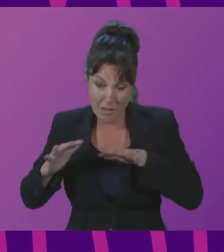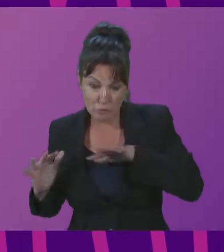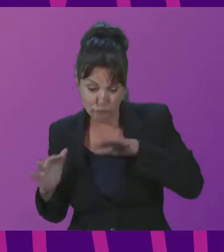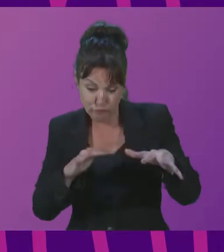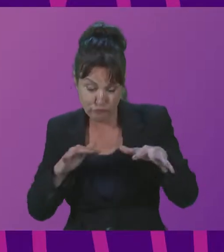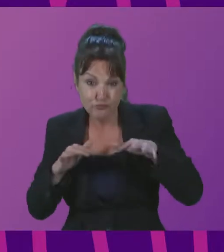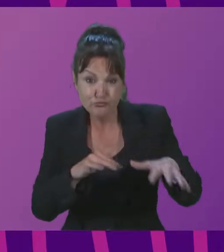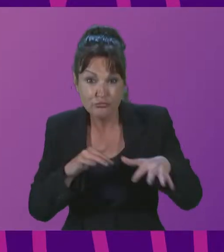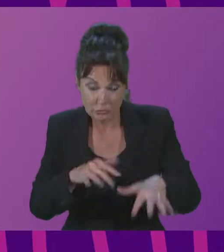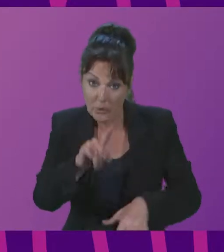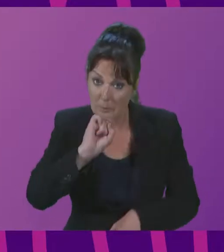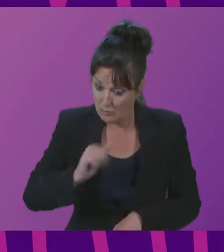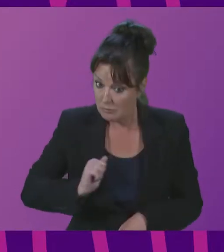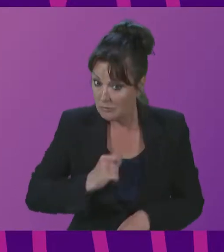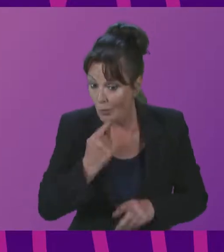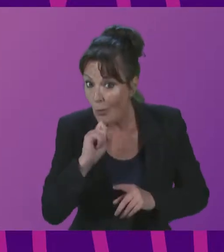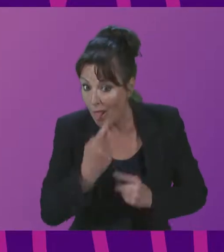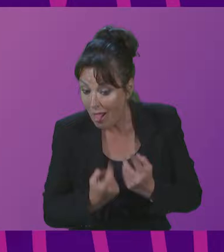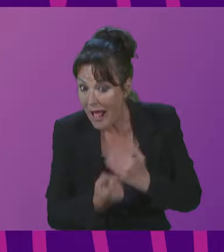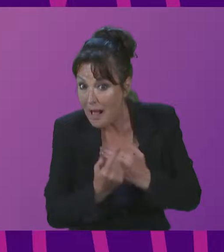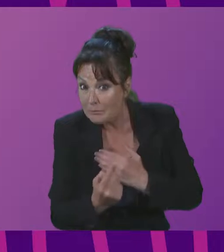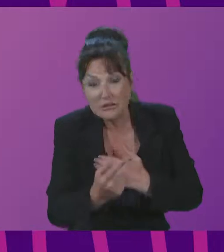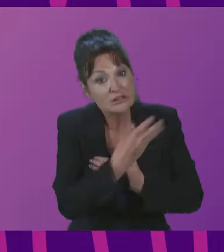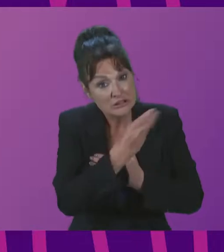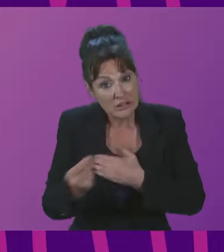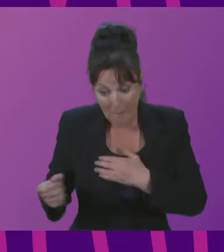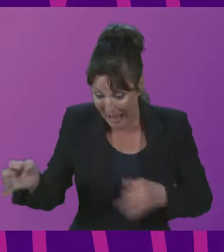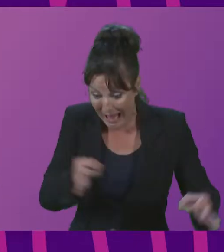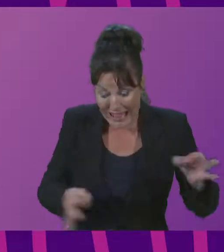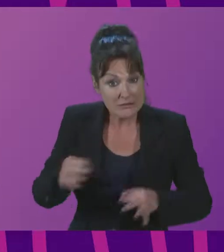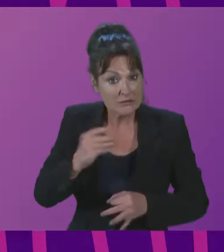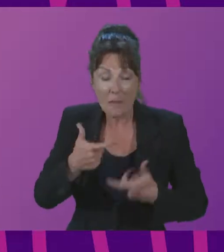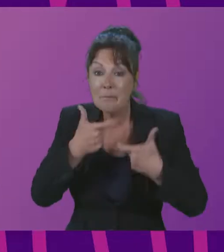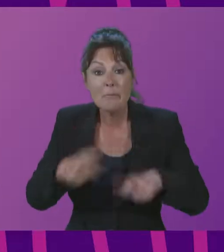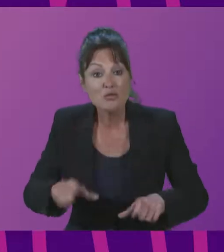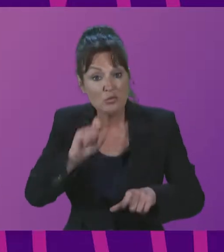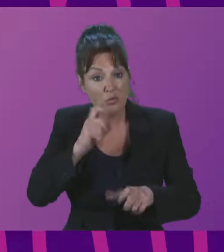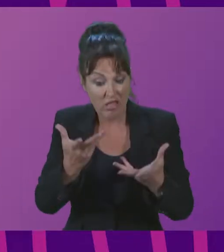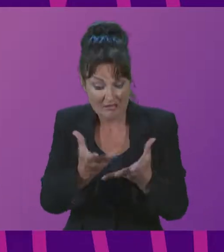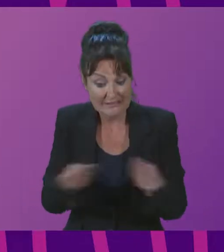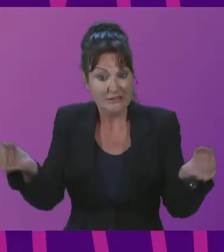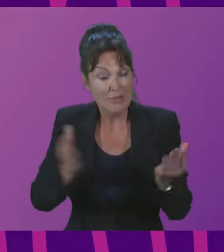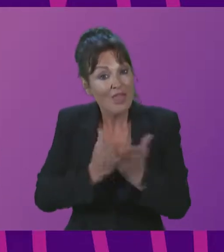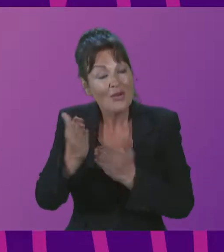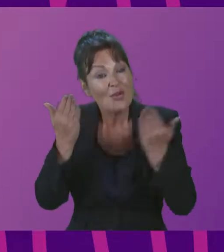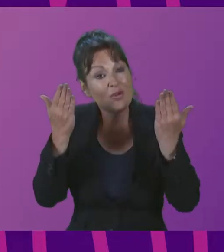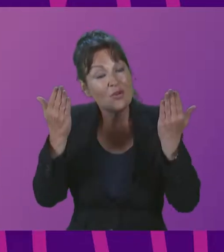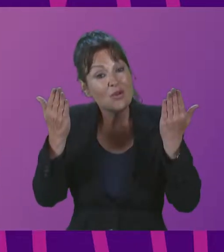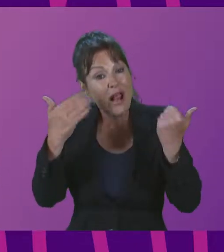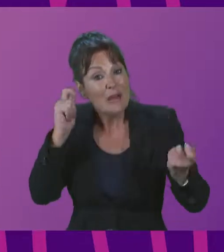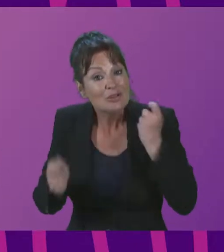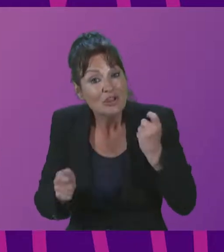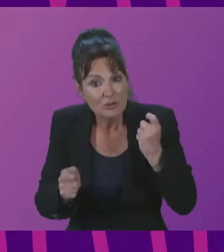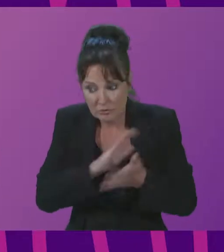for climate refugees who will come? As producers, you need to provide your tools, your messages, your motivations, your understanding.